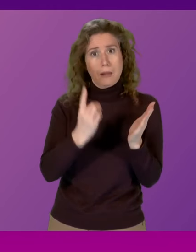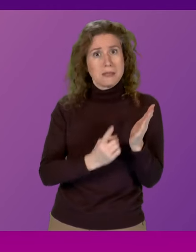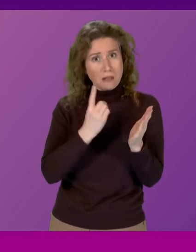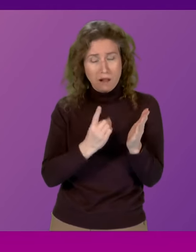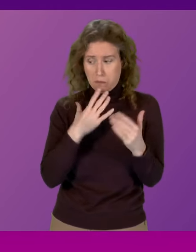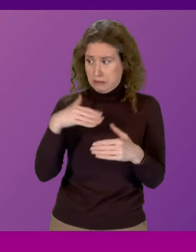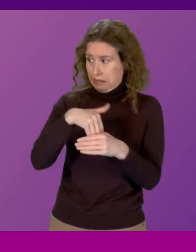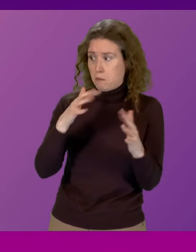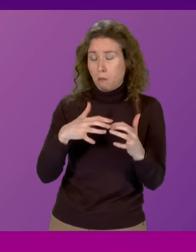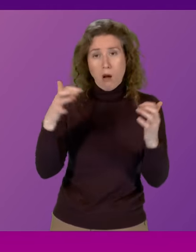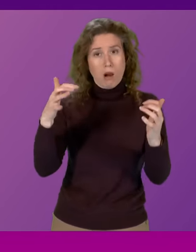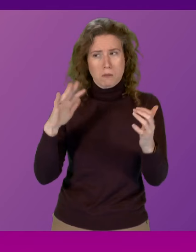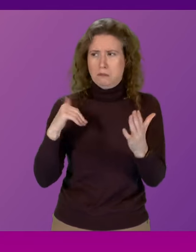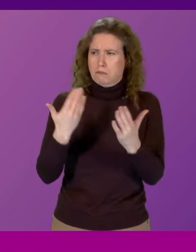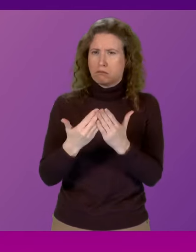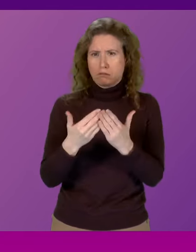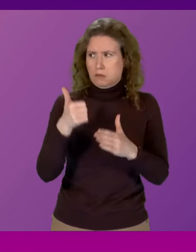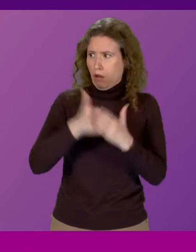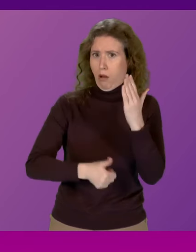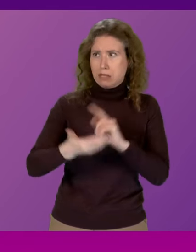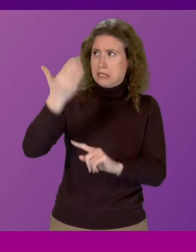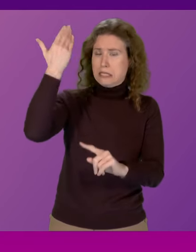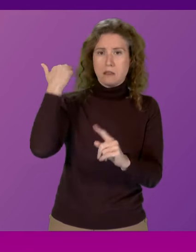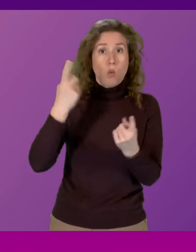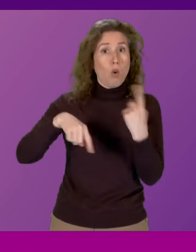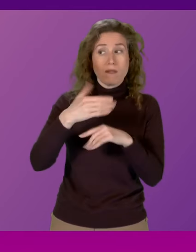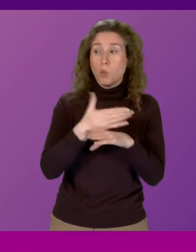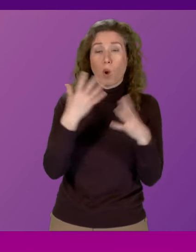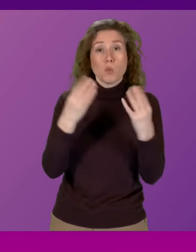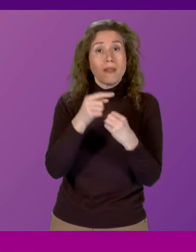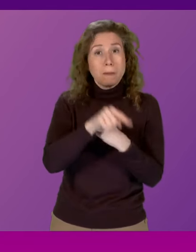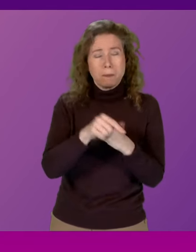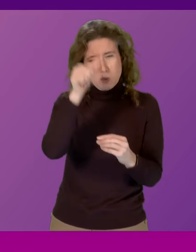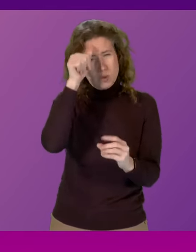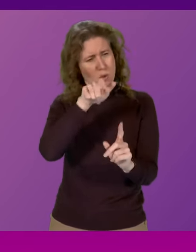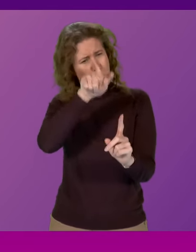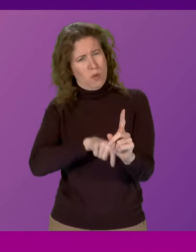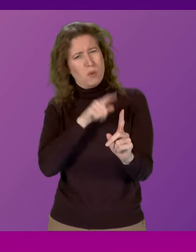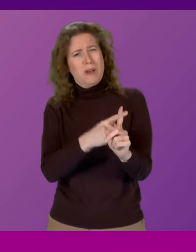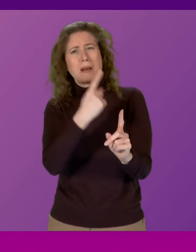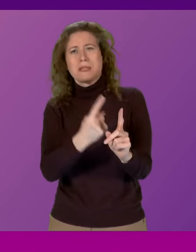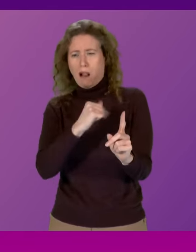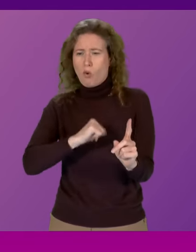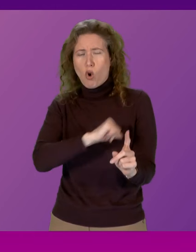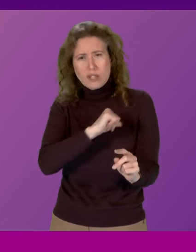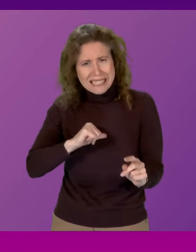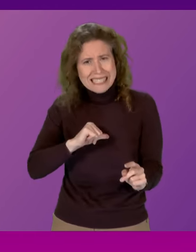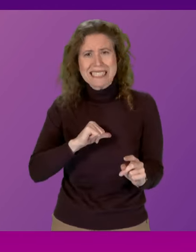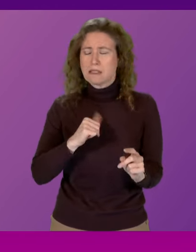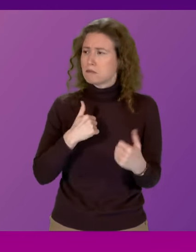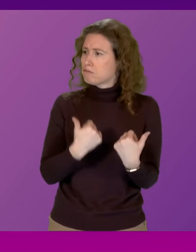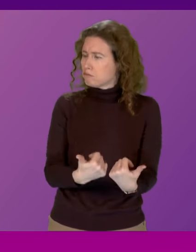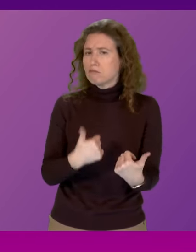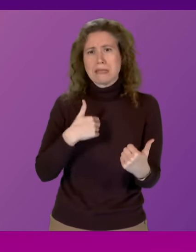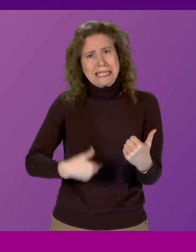a member of this Parliament since its inception. All of us who have worked with him know that he is a man of honesty and, indeed,